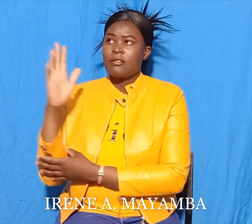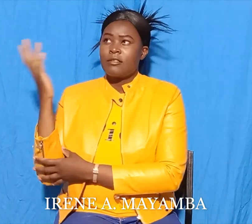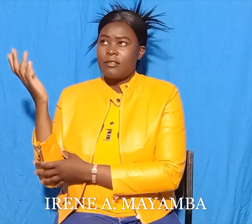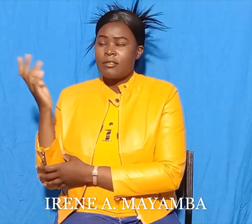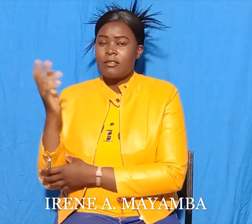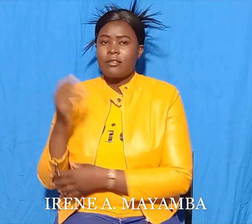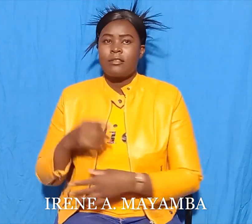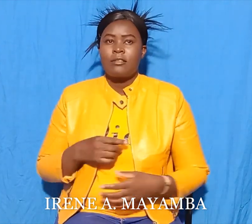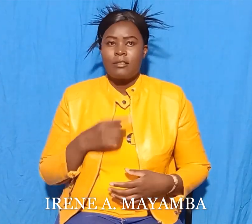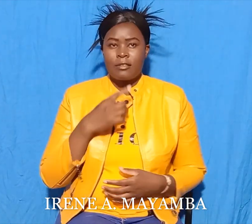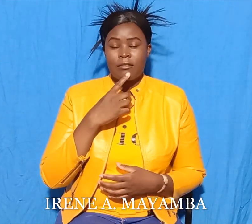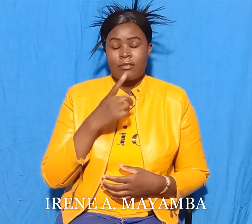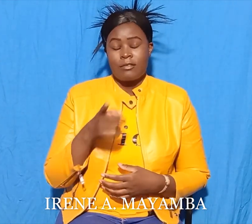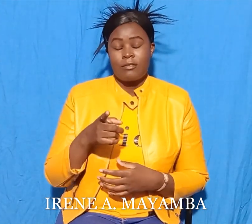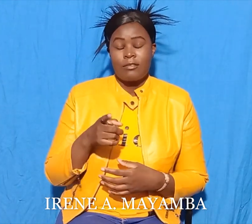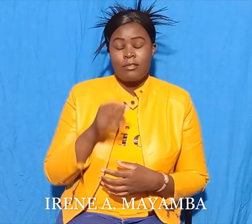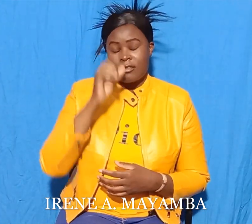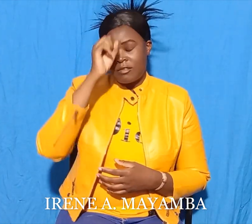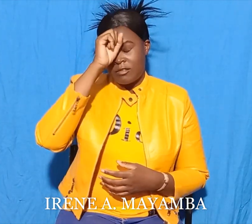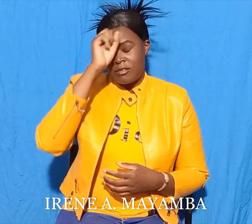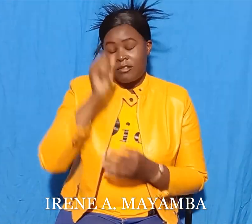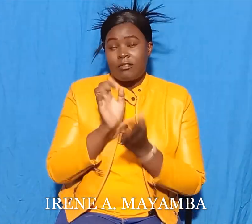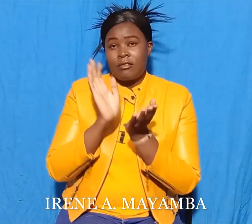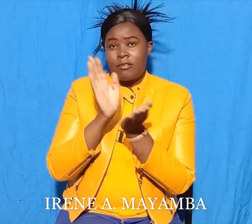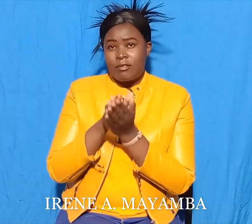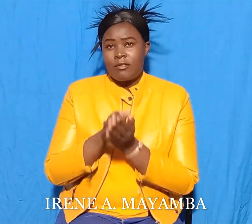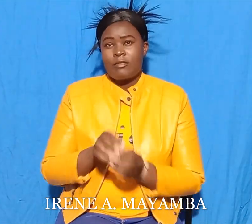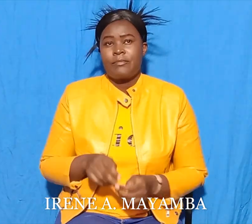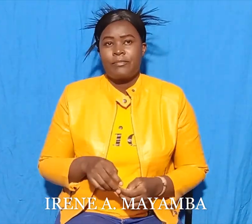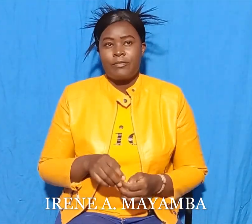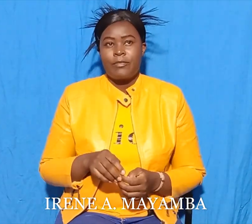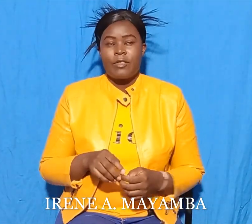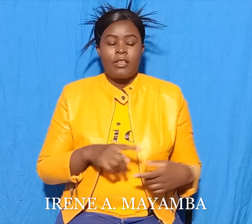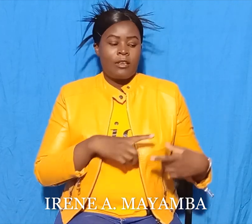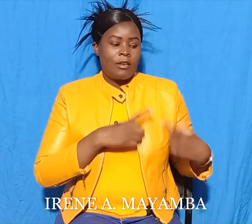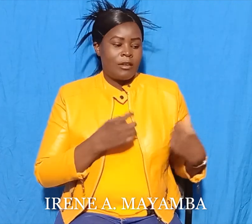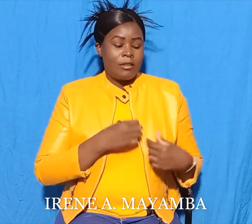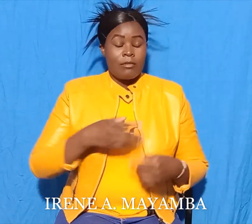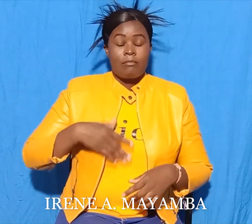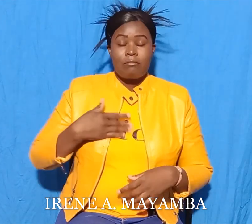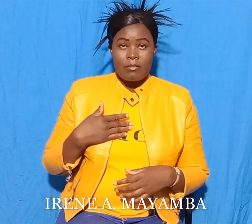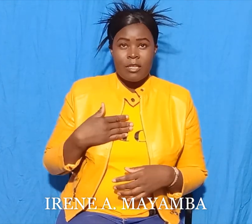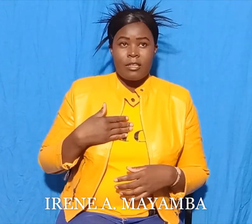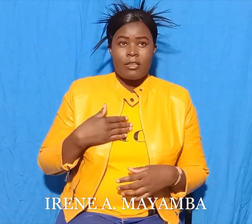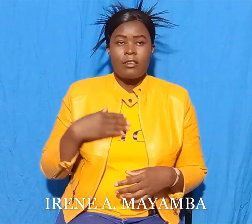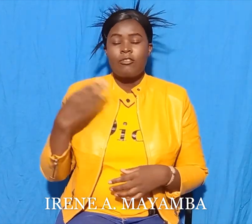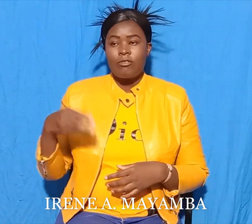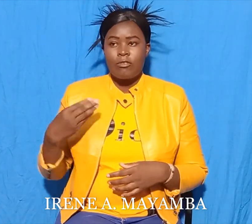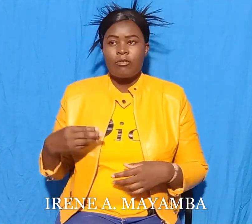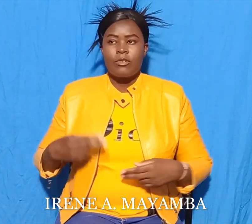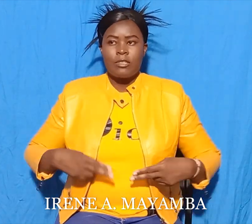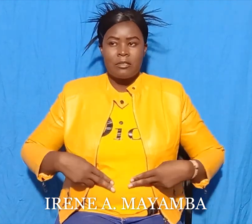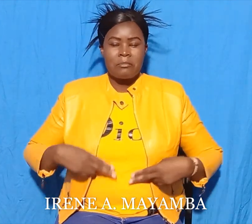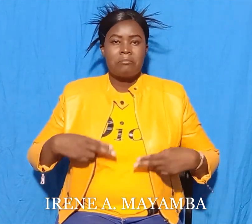in my body. It is always there, shouted the monkey. And you go away.